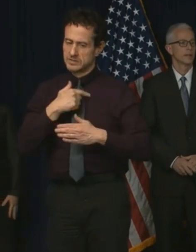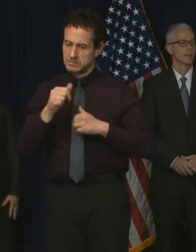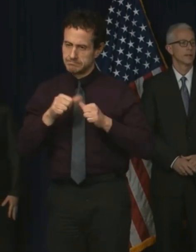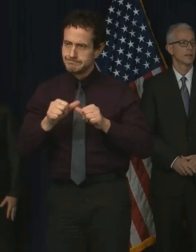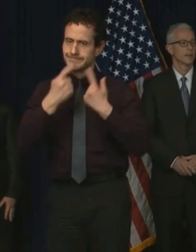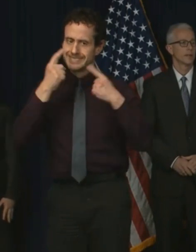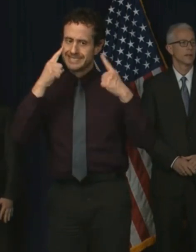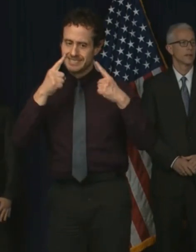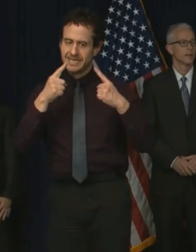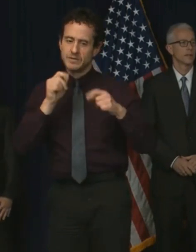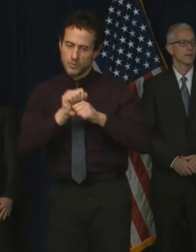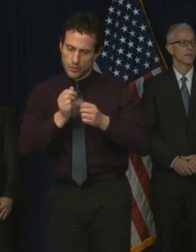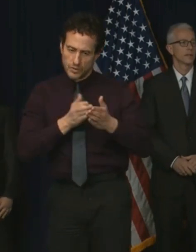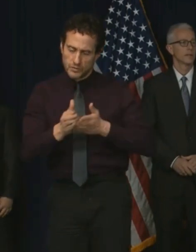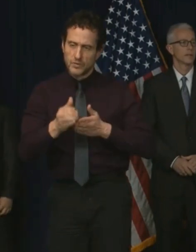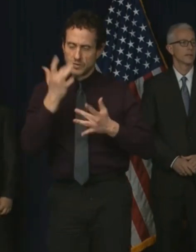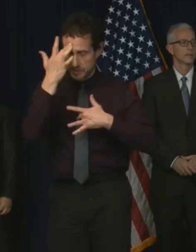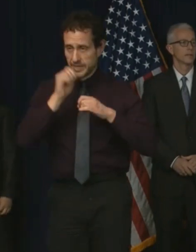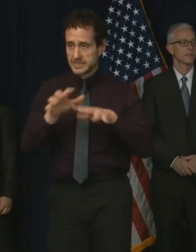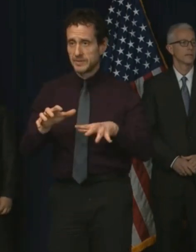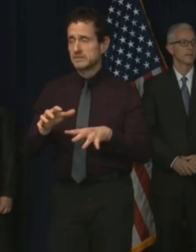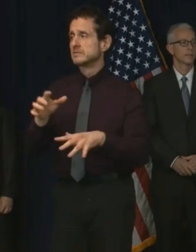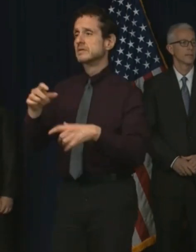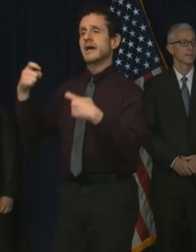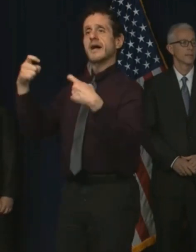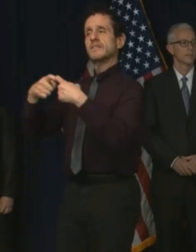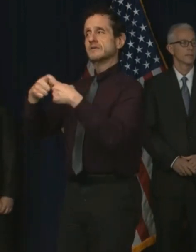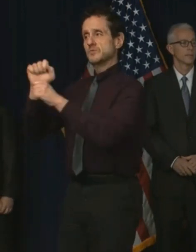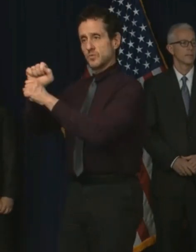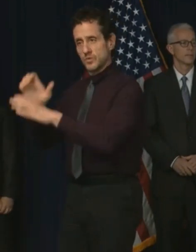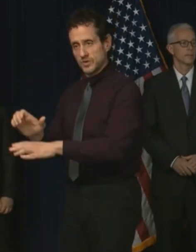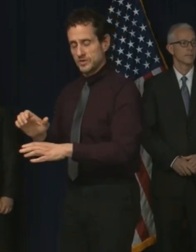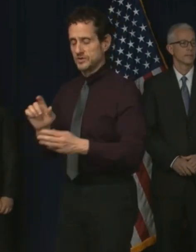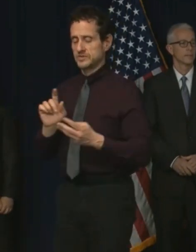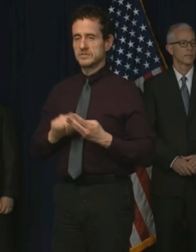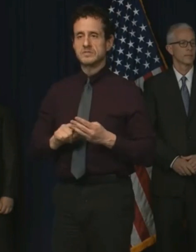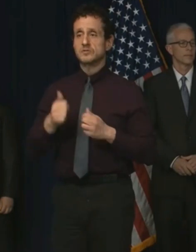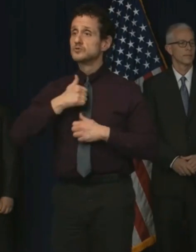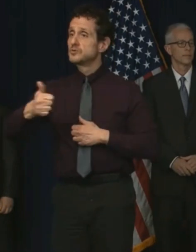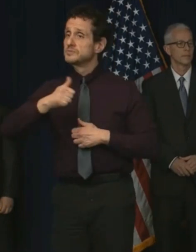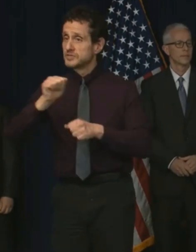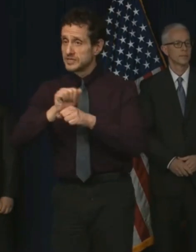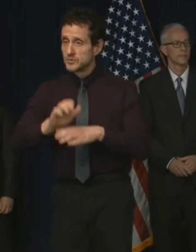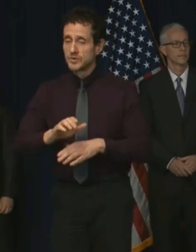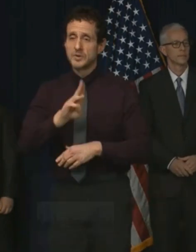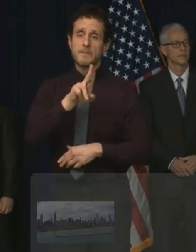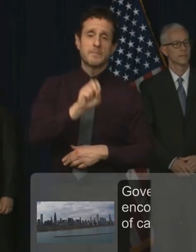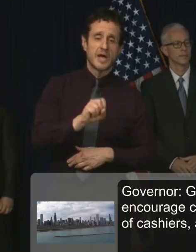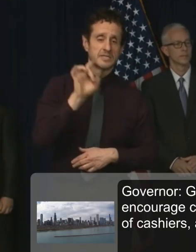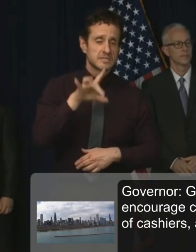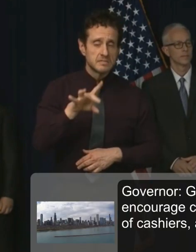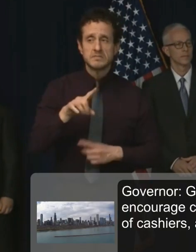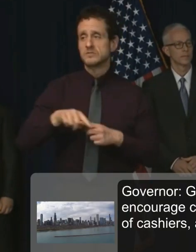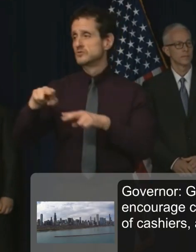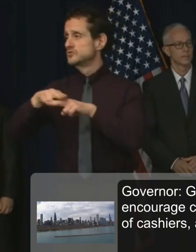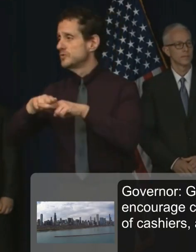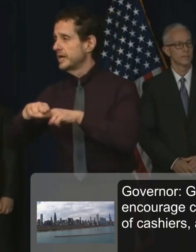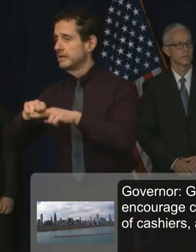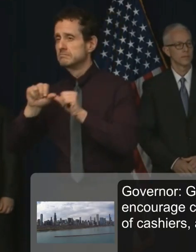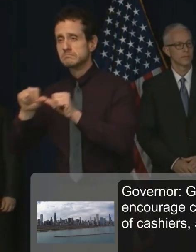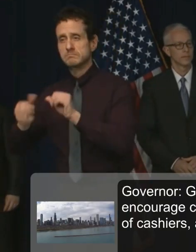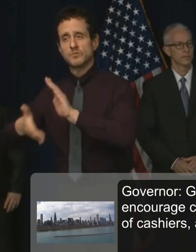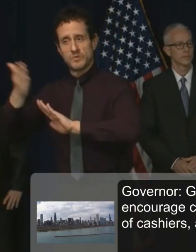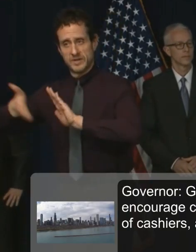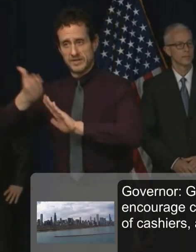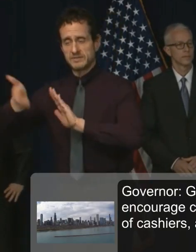workers at power generating stations keeping the lights on, transportation workers keeping the buses and the trains